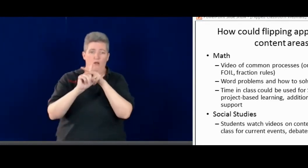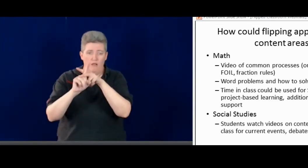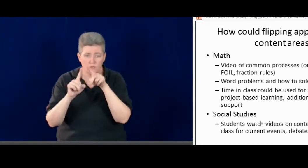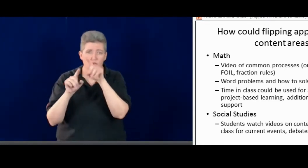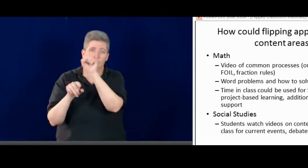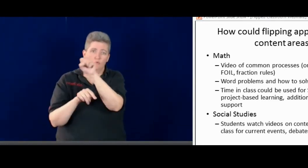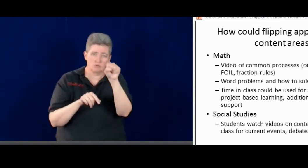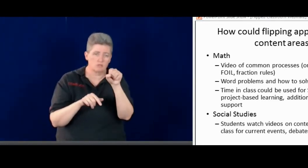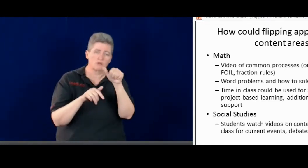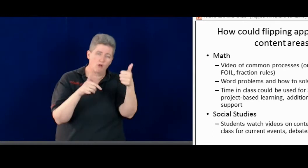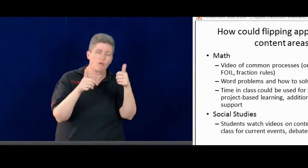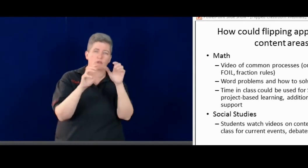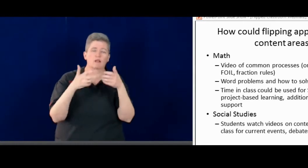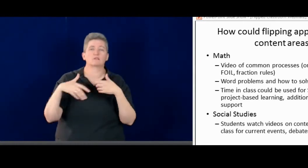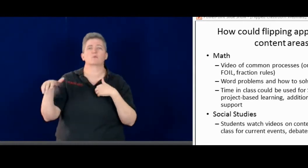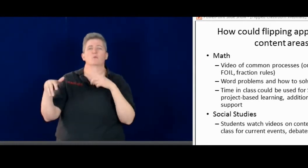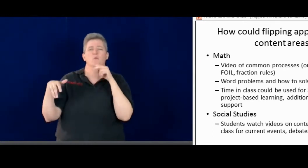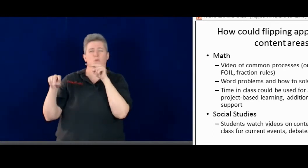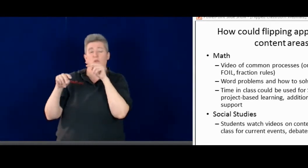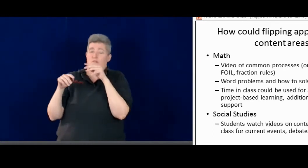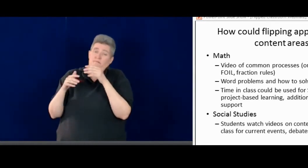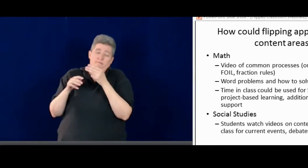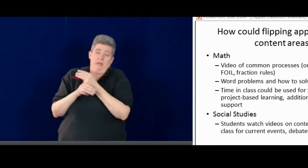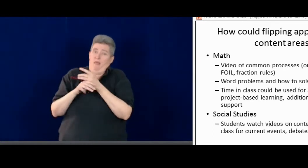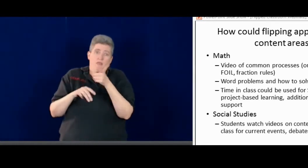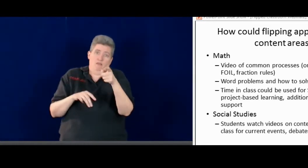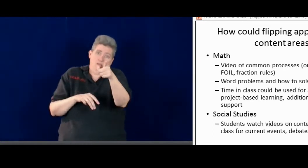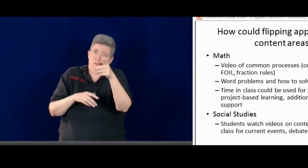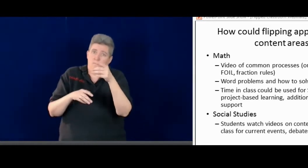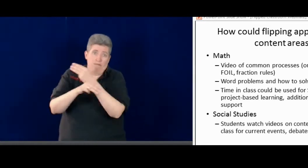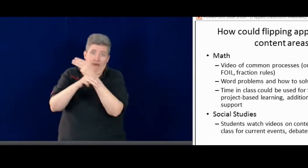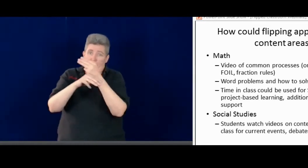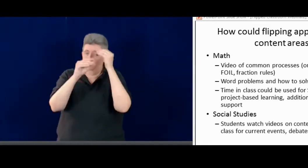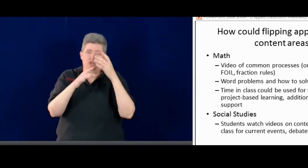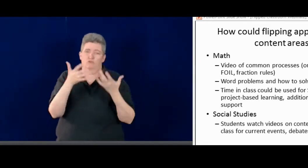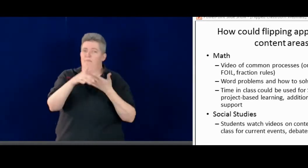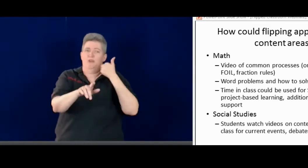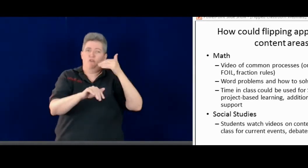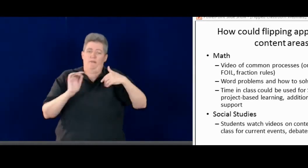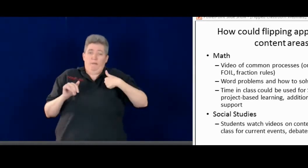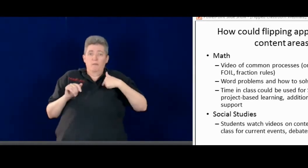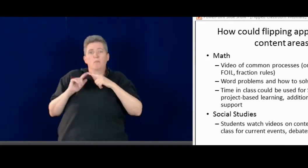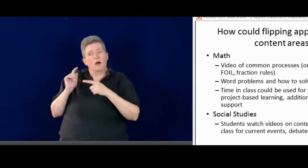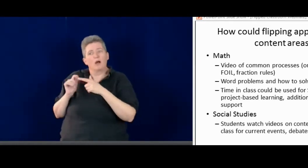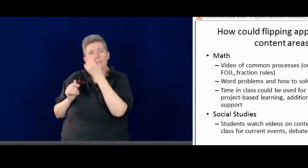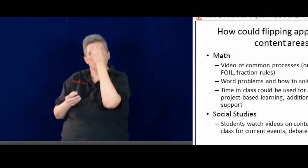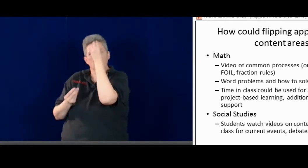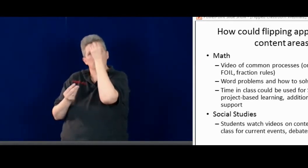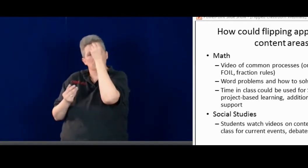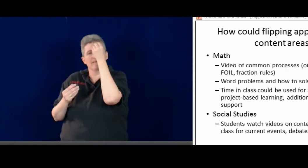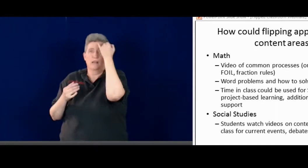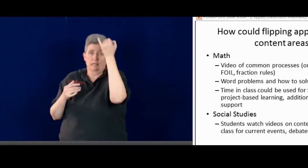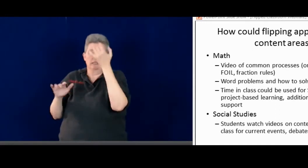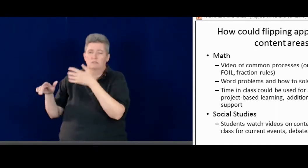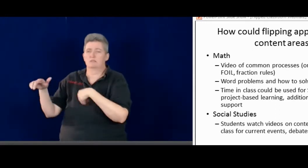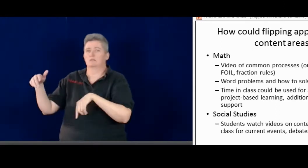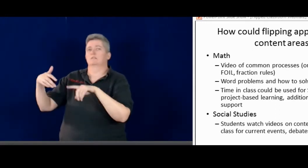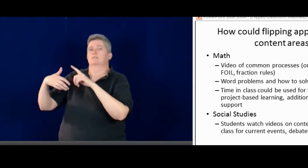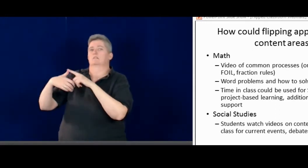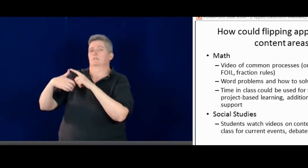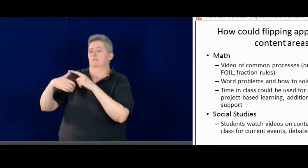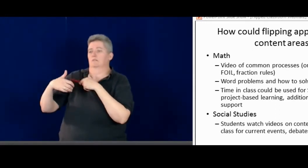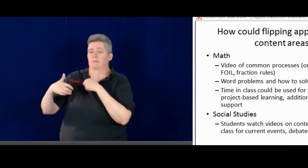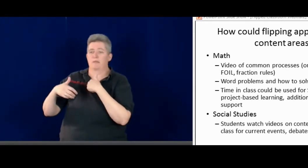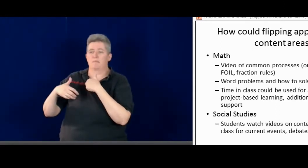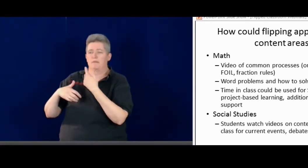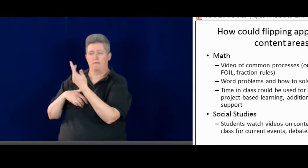you could apply it to math or social studies or other content areas, other classrooms. And I think math teachers, you know better than I do. But I've been